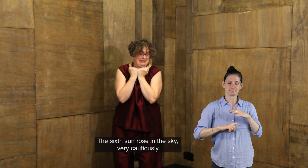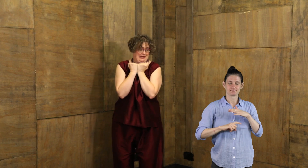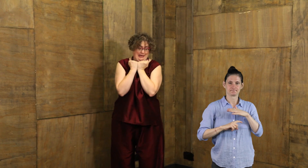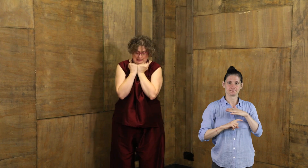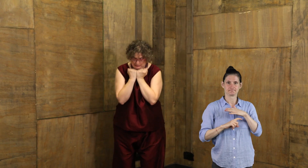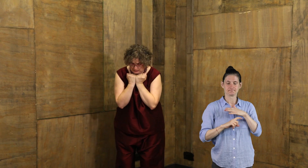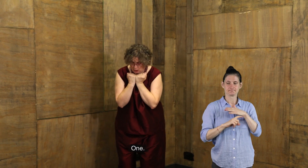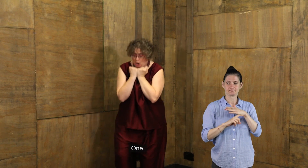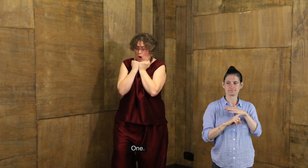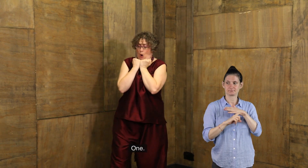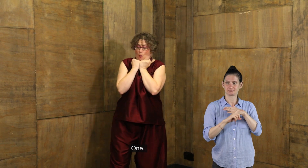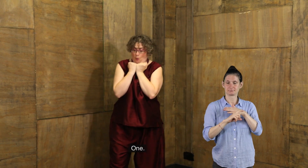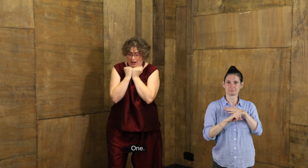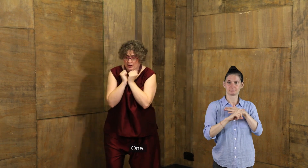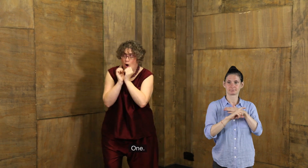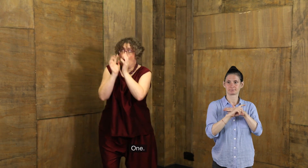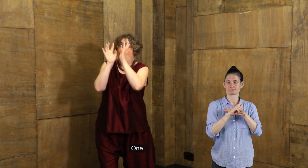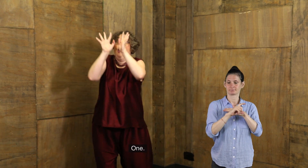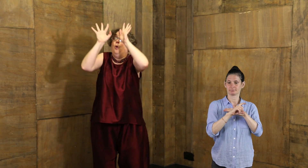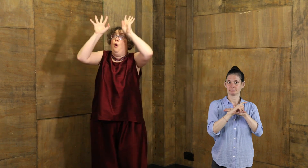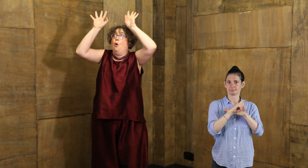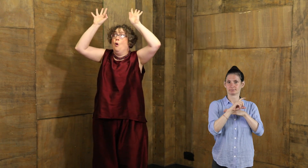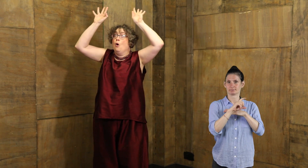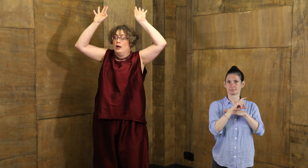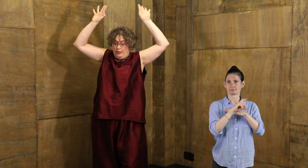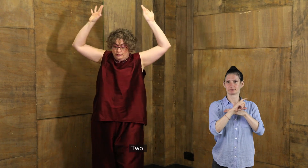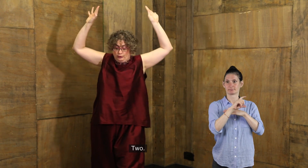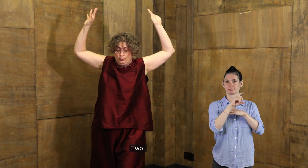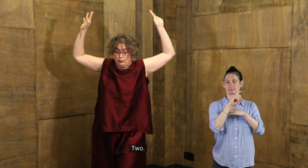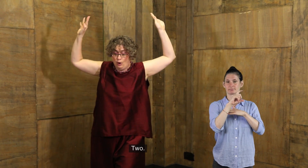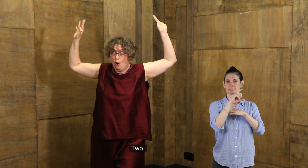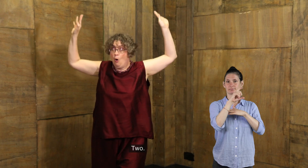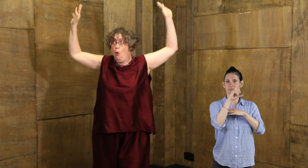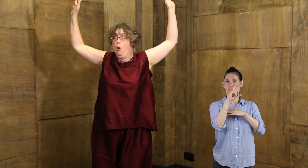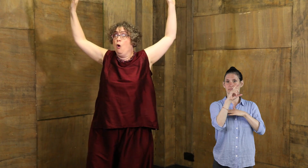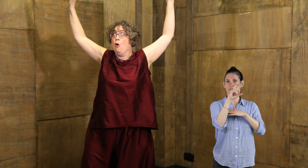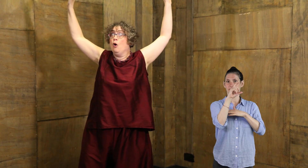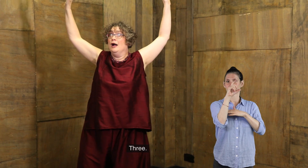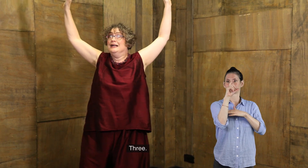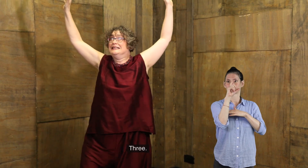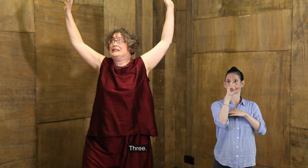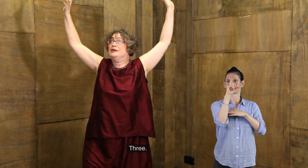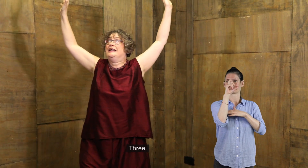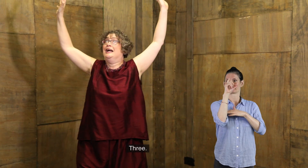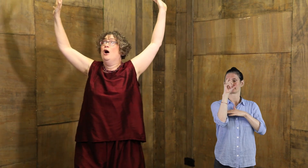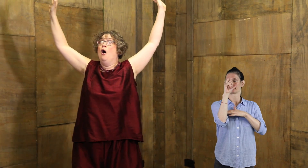cautiously. One, whoop, whoop, whoop,